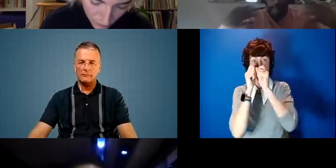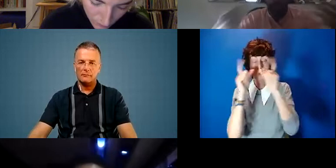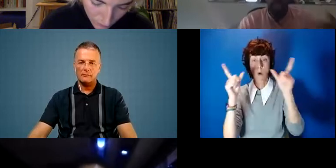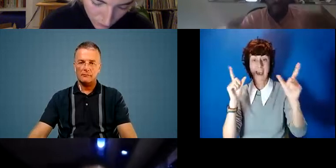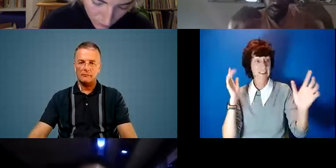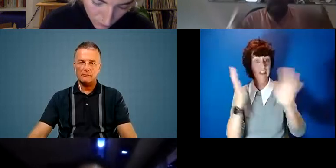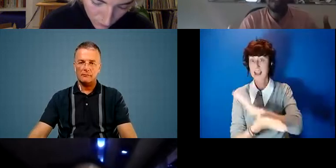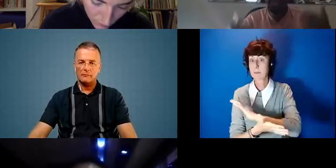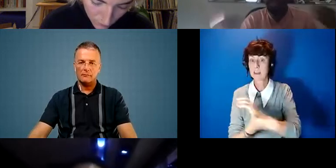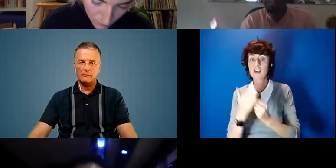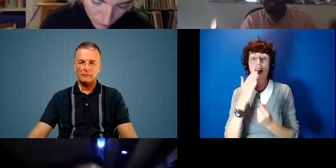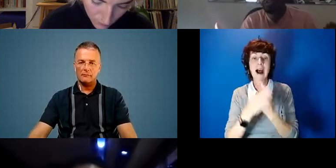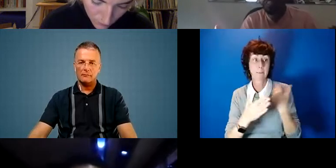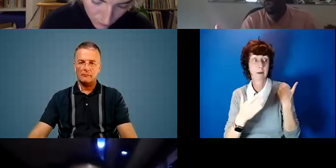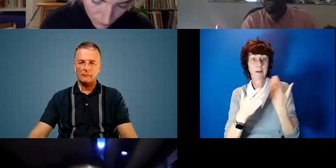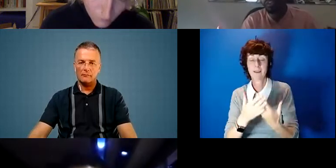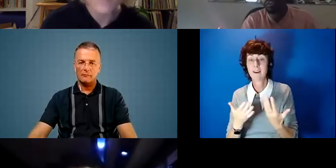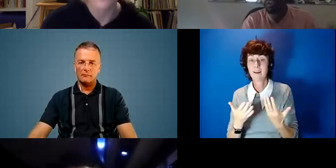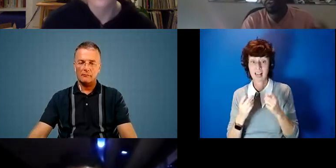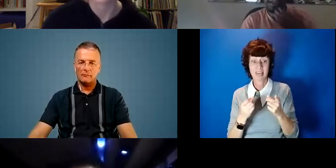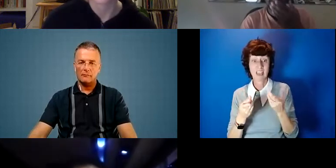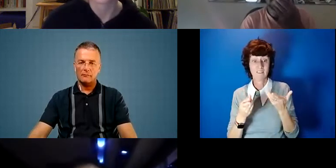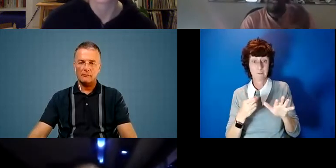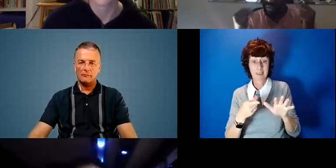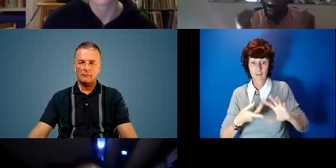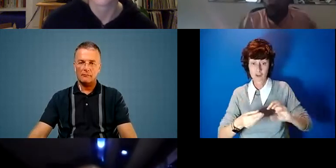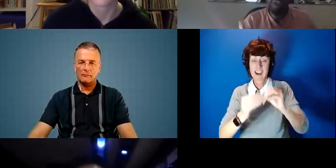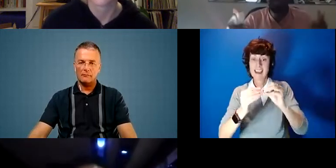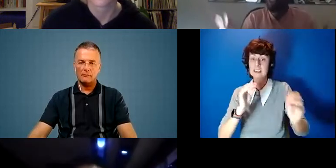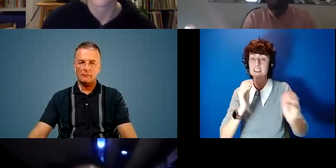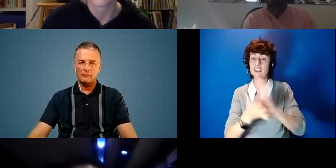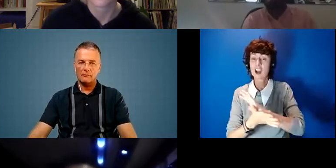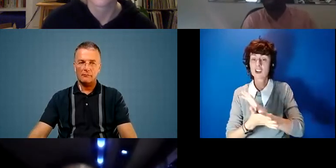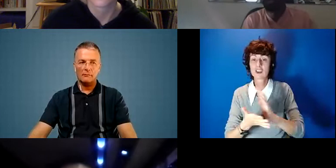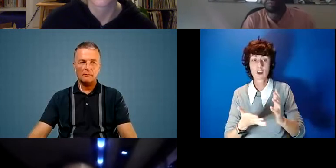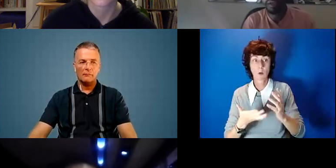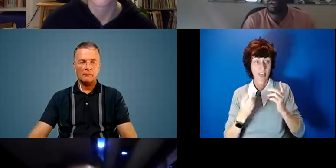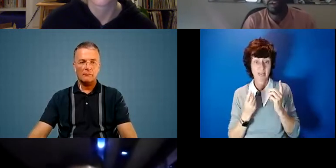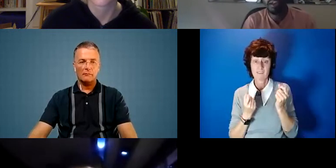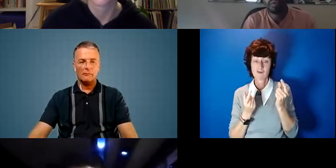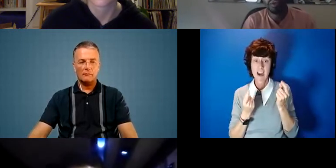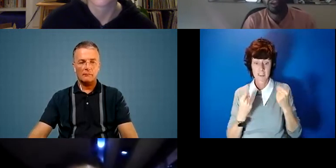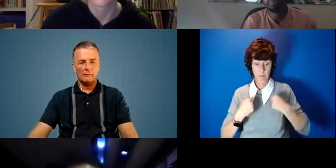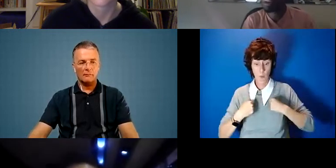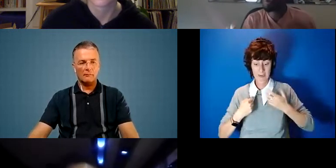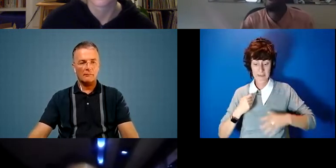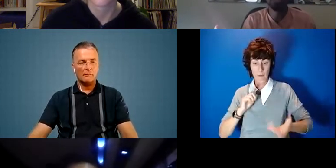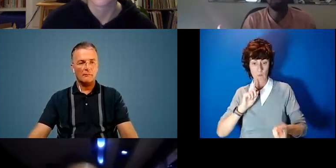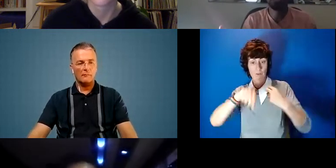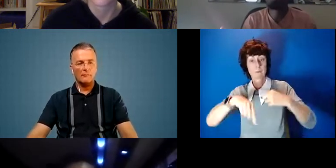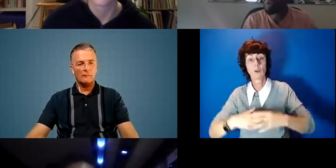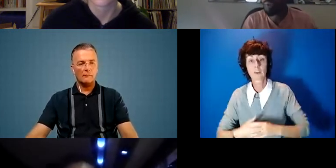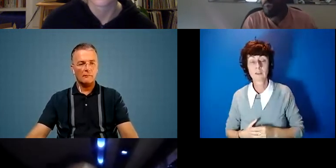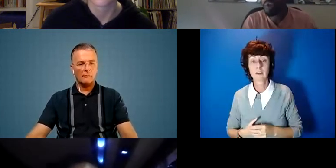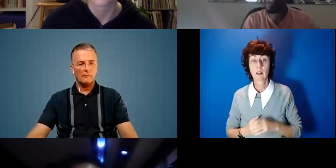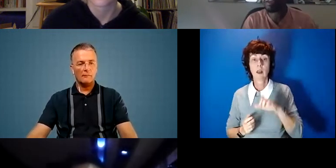perpetuating and accelerating for centuries, you know. And so very quickly, we need to do something about this as well. But of course, the